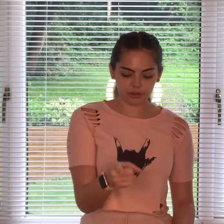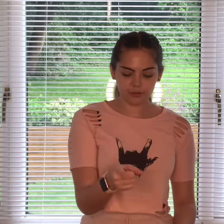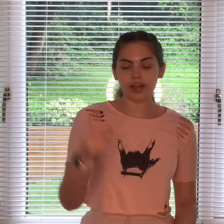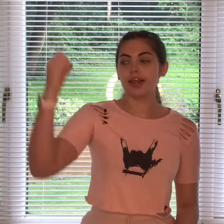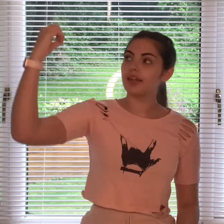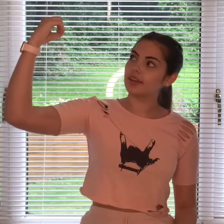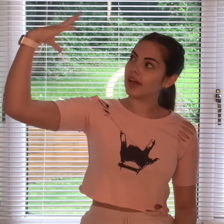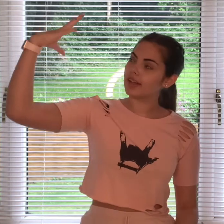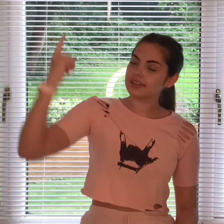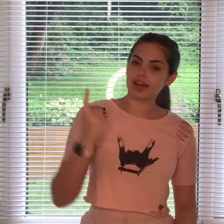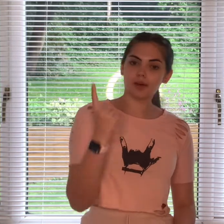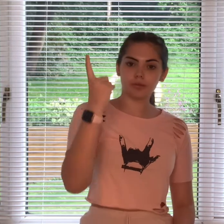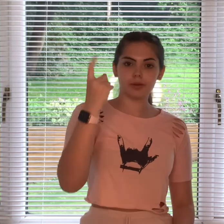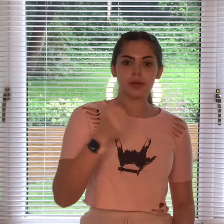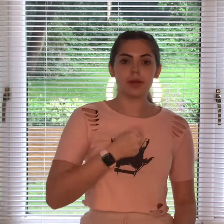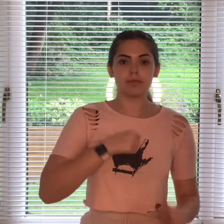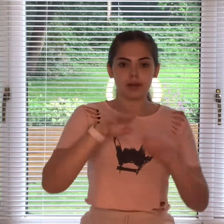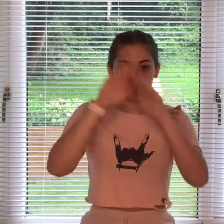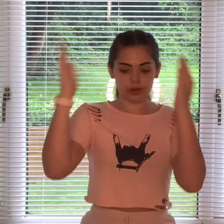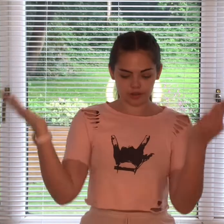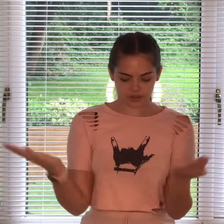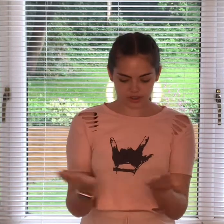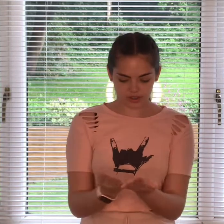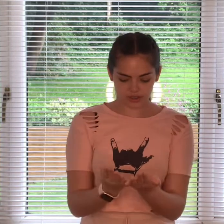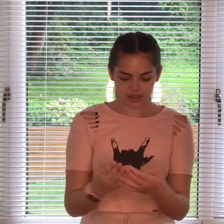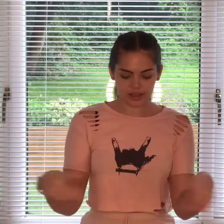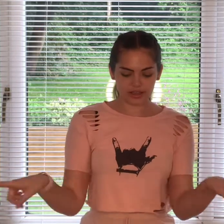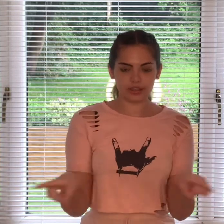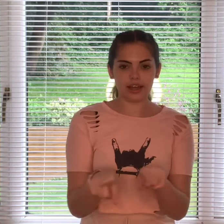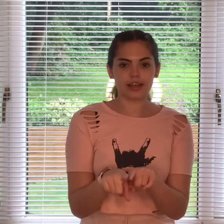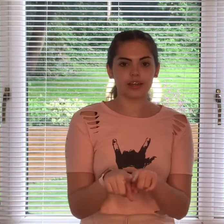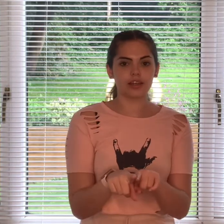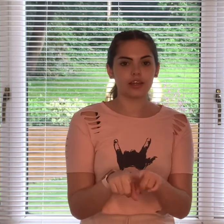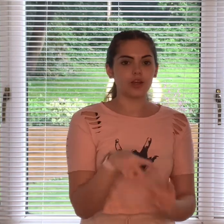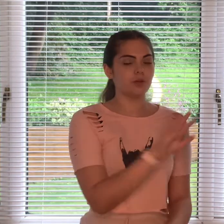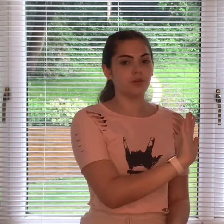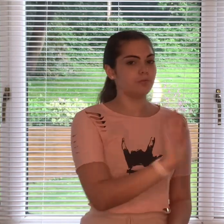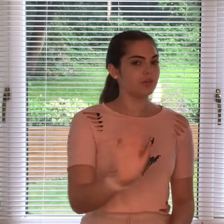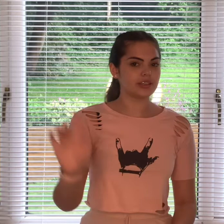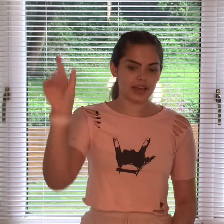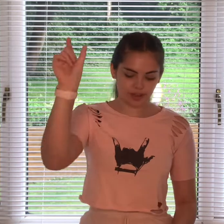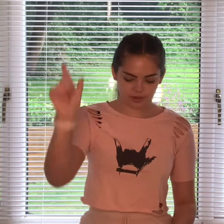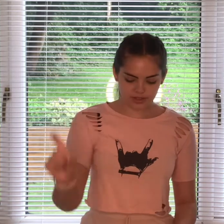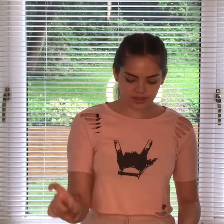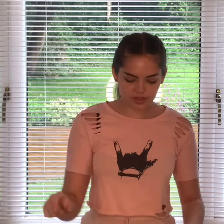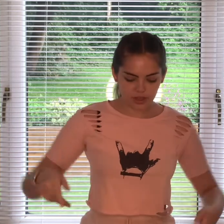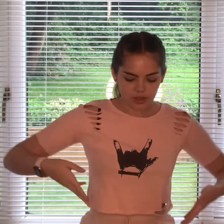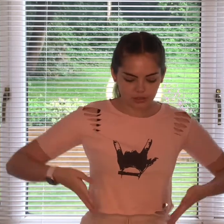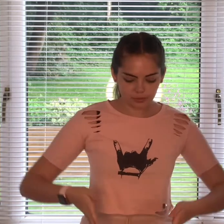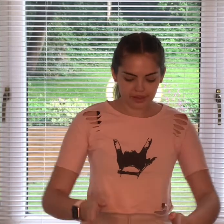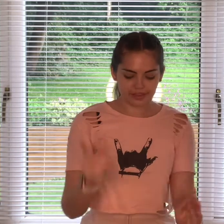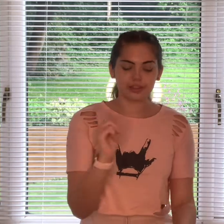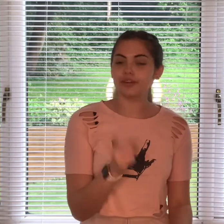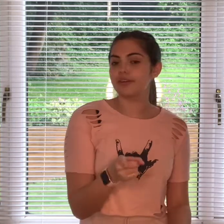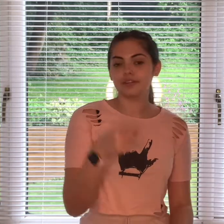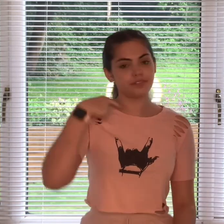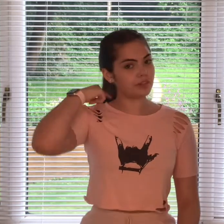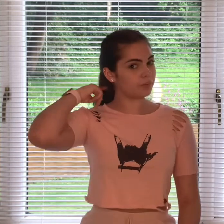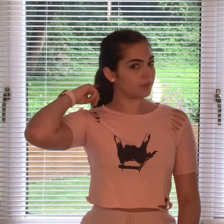light up my world like nobody else the way that you flip your